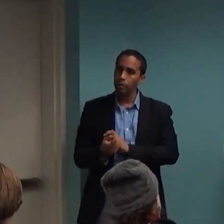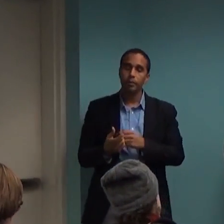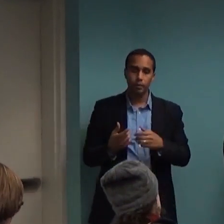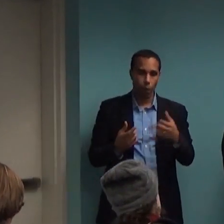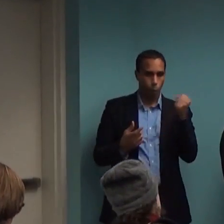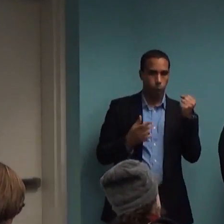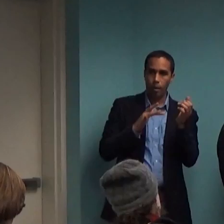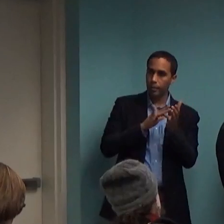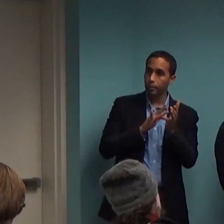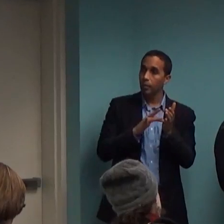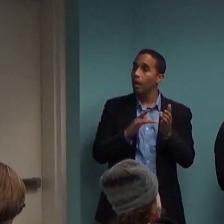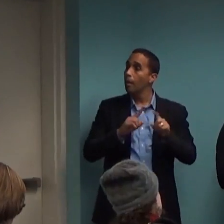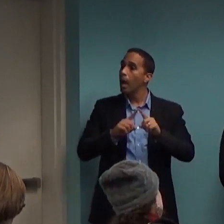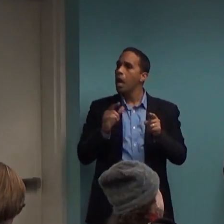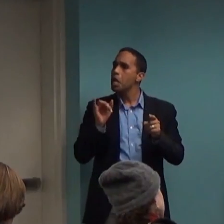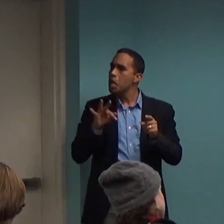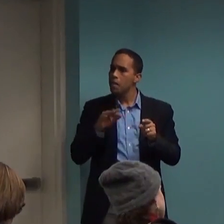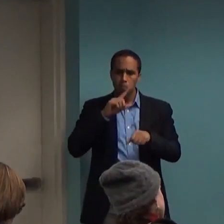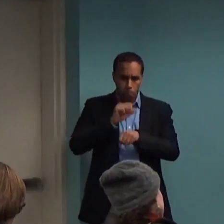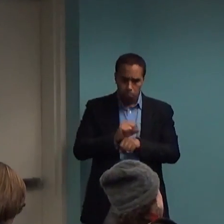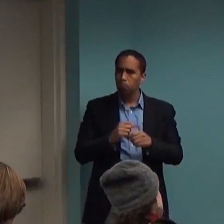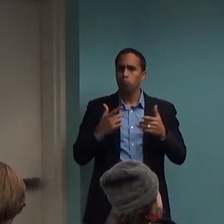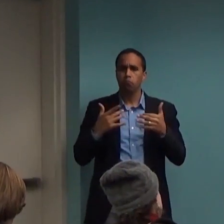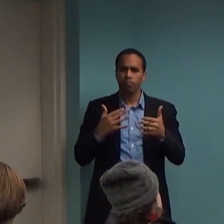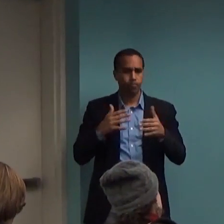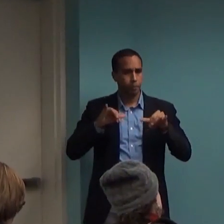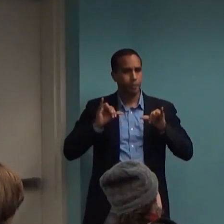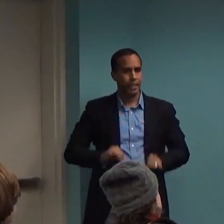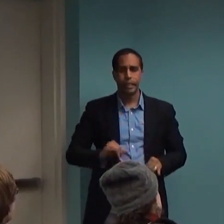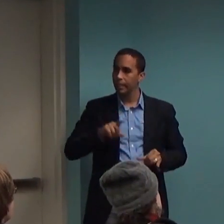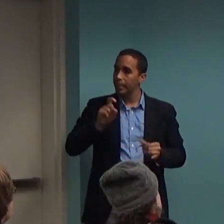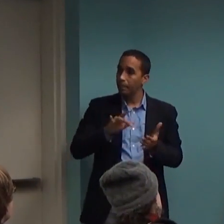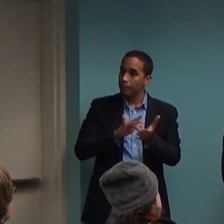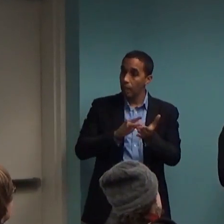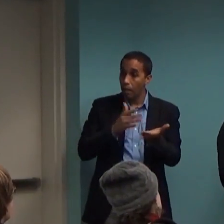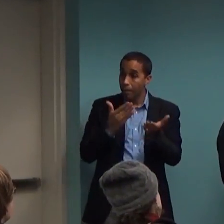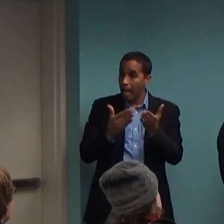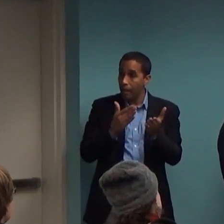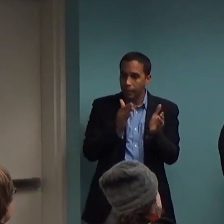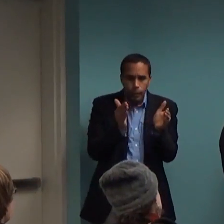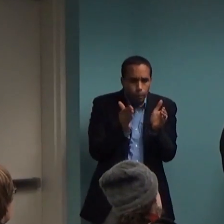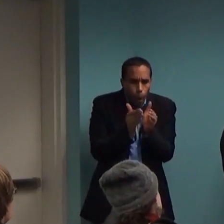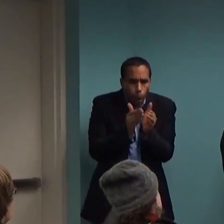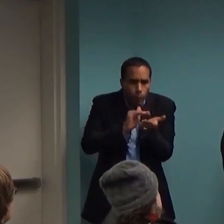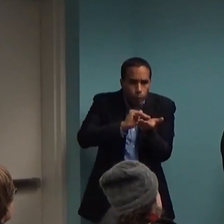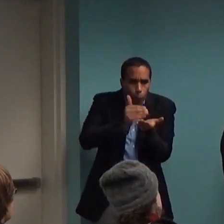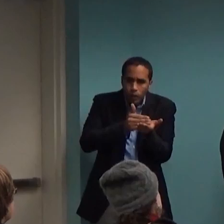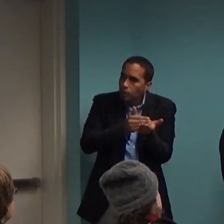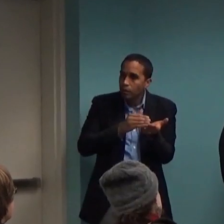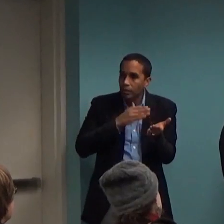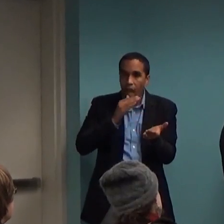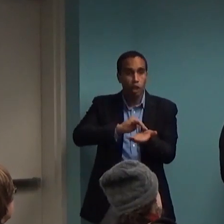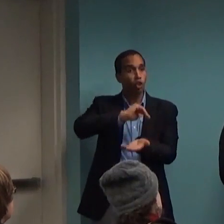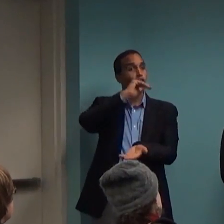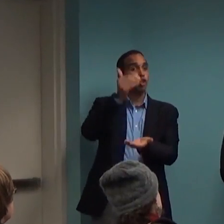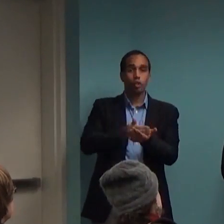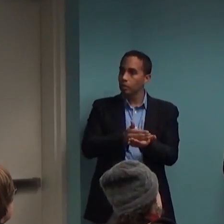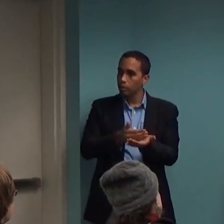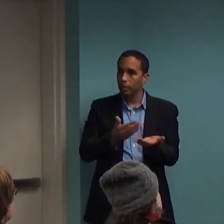does need medication, can the dose be lower if she or he receives some other non-medical